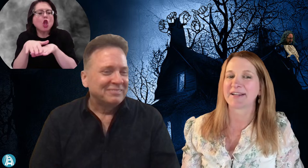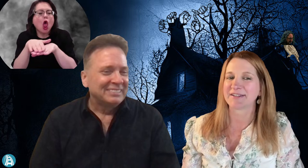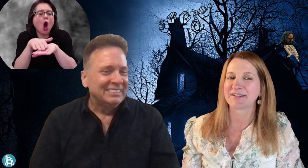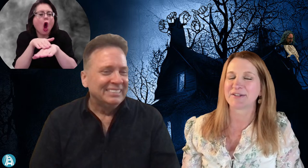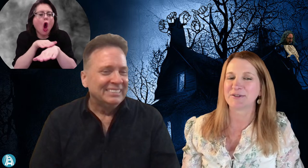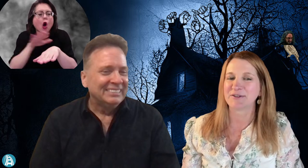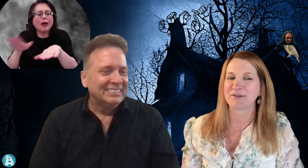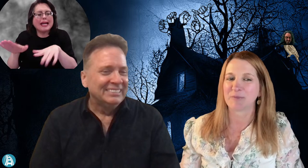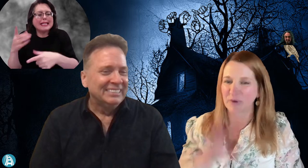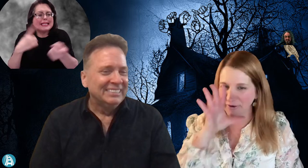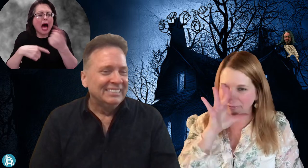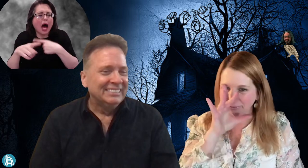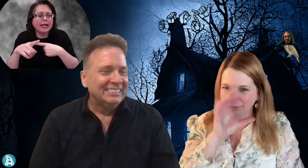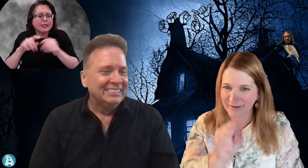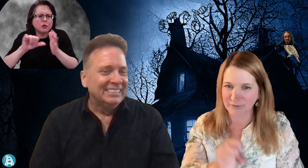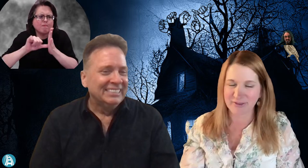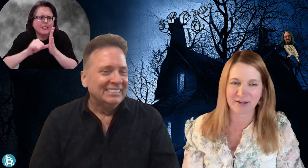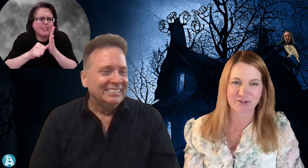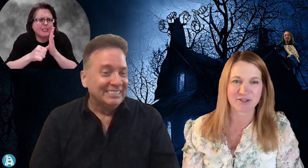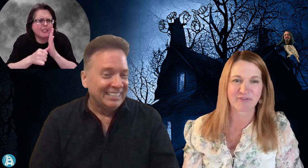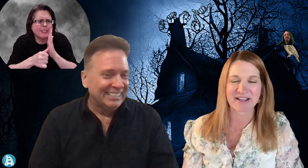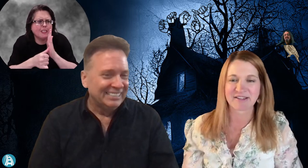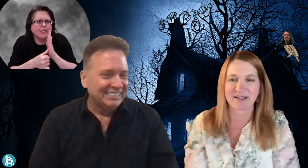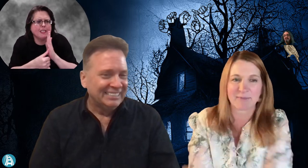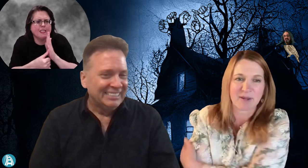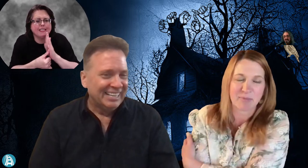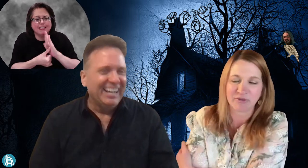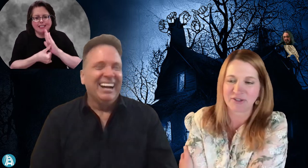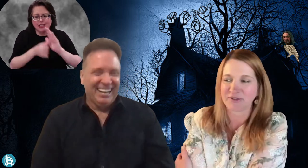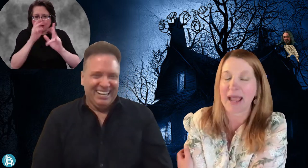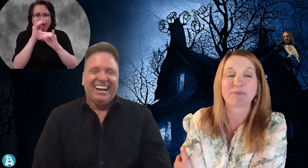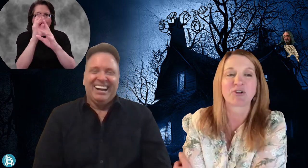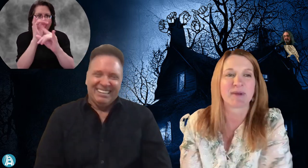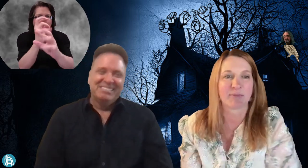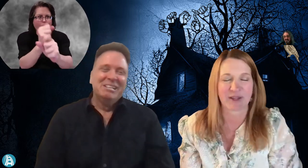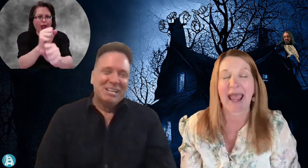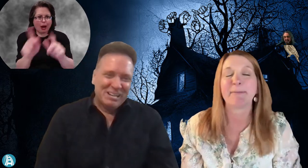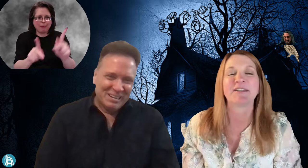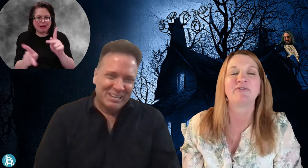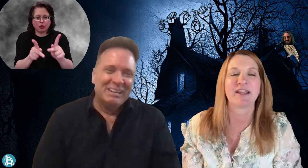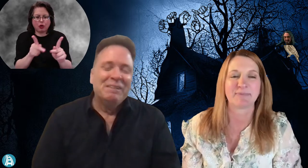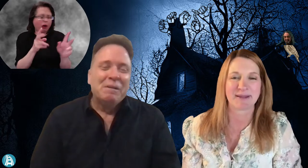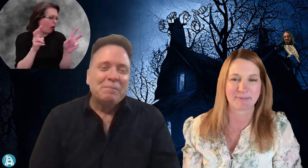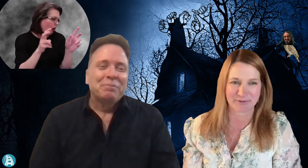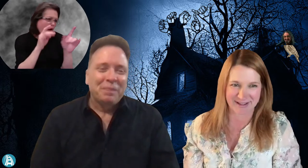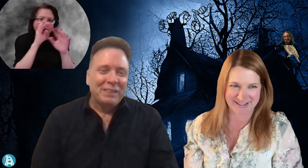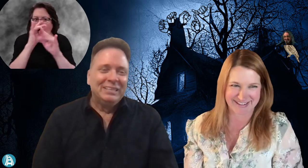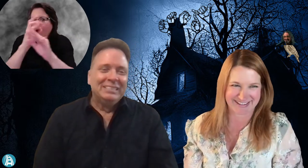signs, too, to more, I don't know the English, to fascinate people, to capture people, captivate people. That's it.